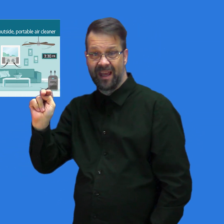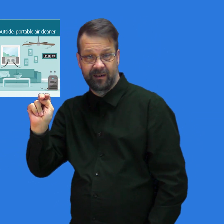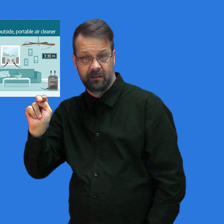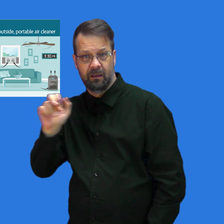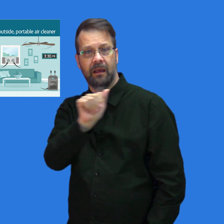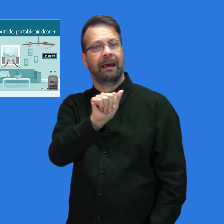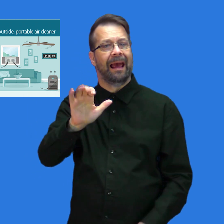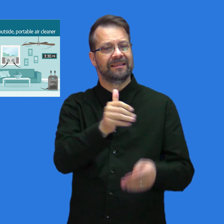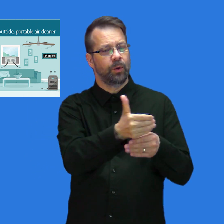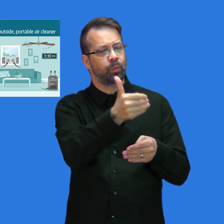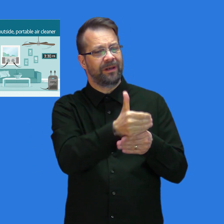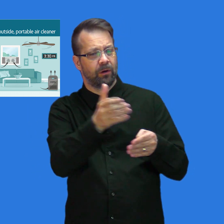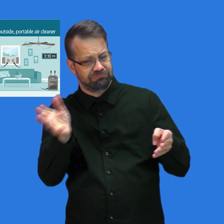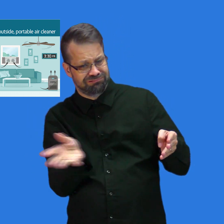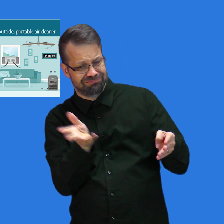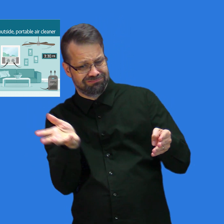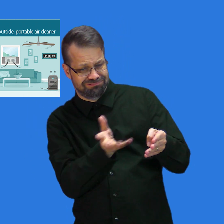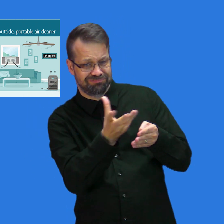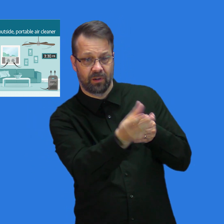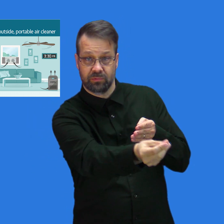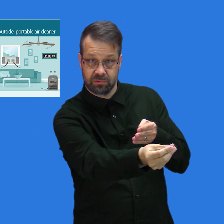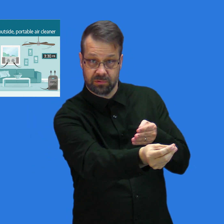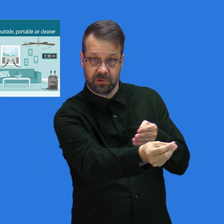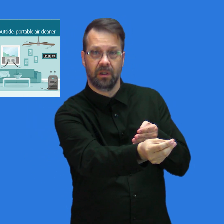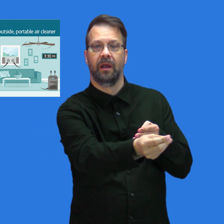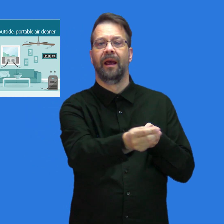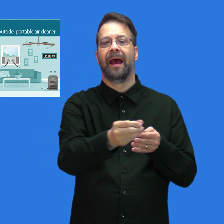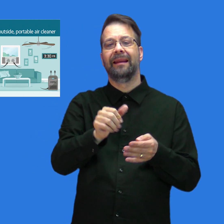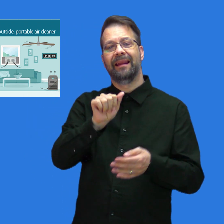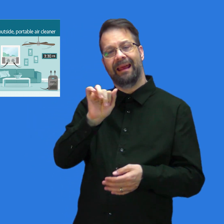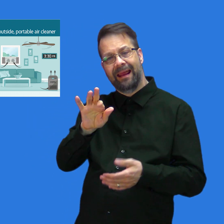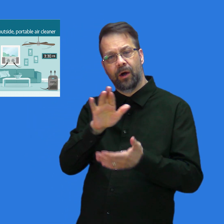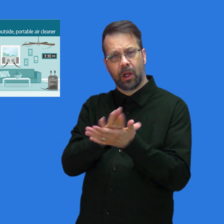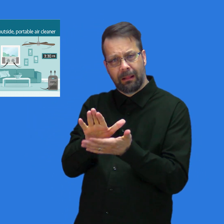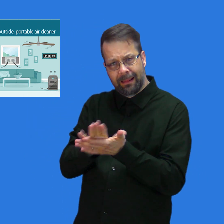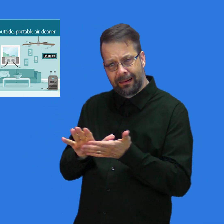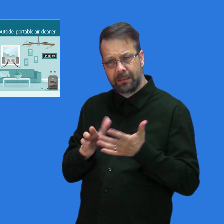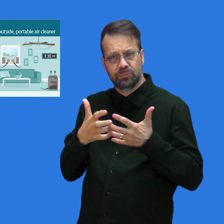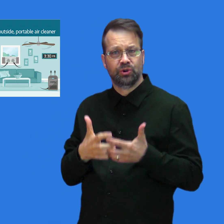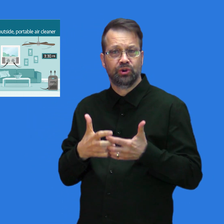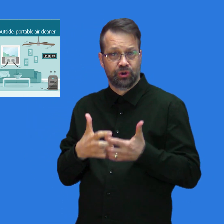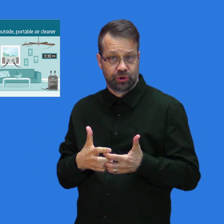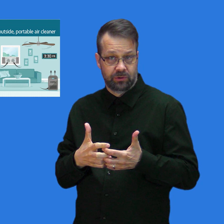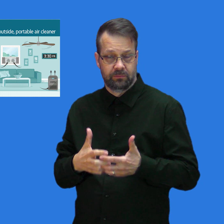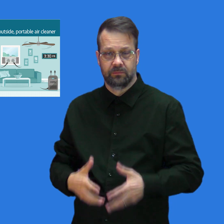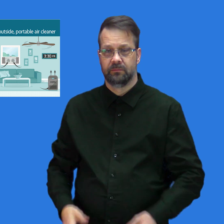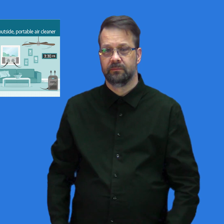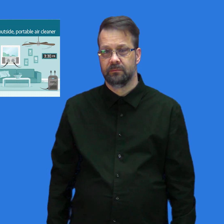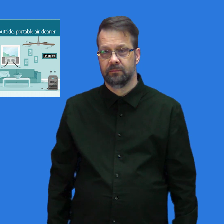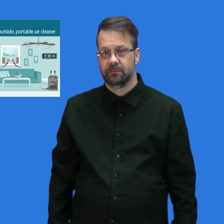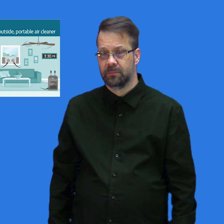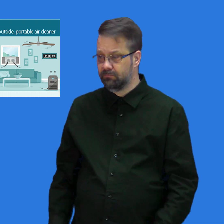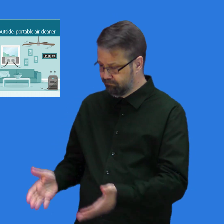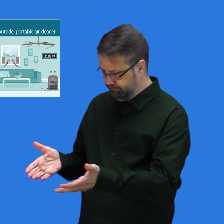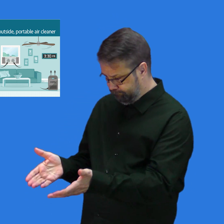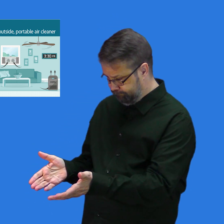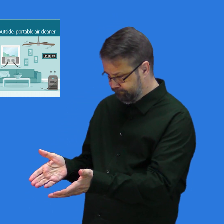a window exhaust fan blowing air outside, and a portable air cleaner. The picture on the